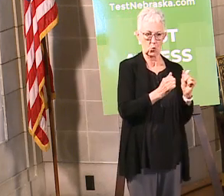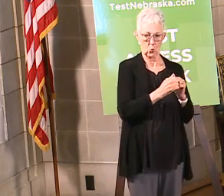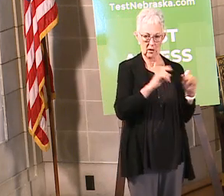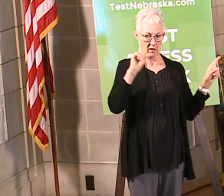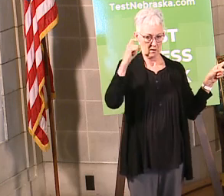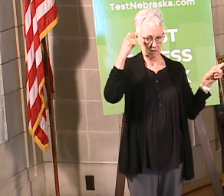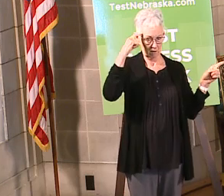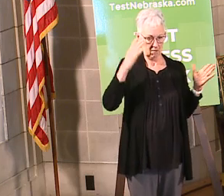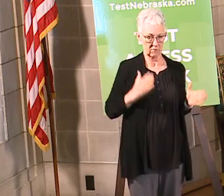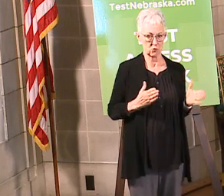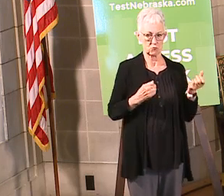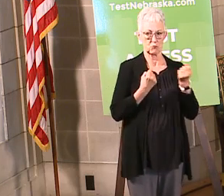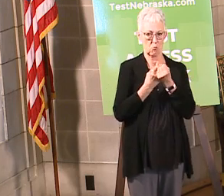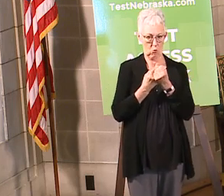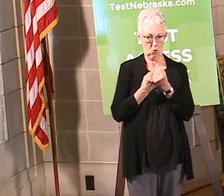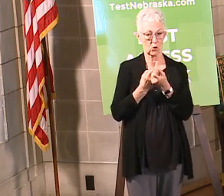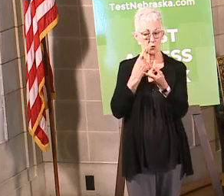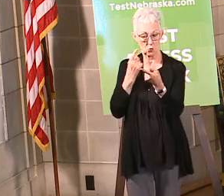health districts.